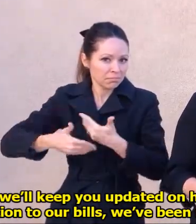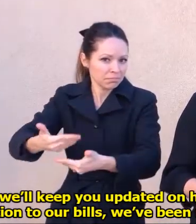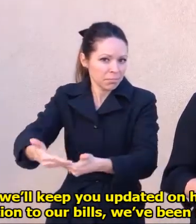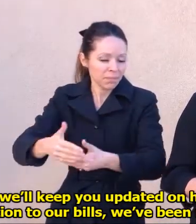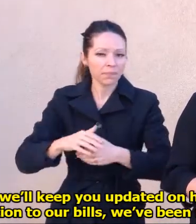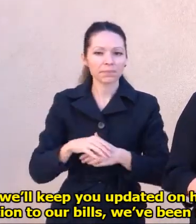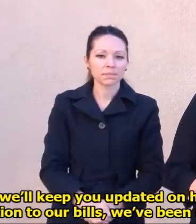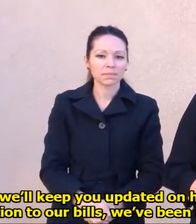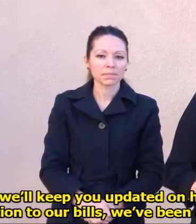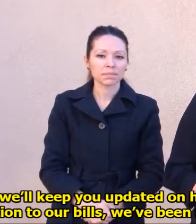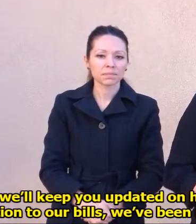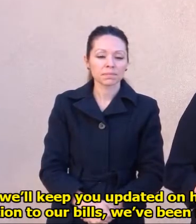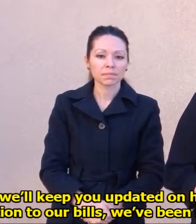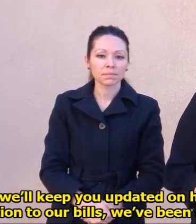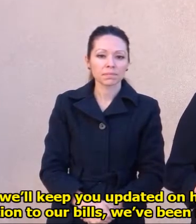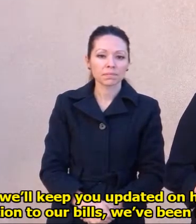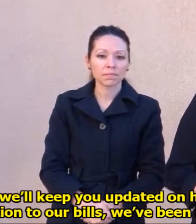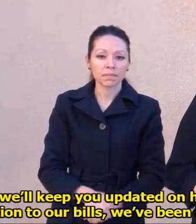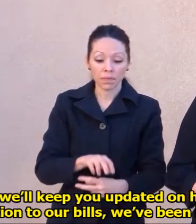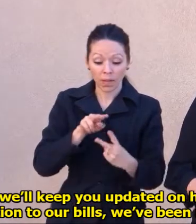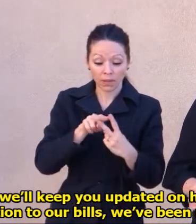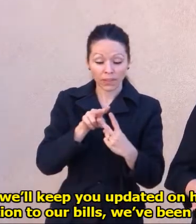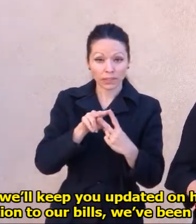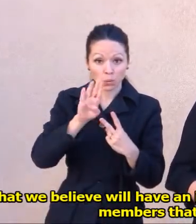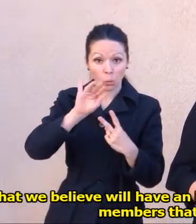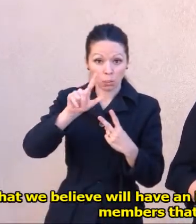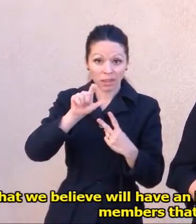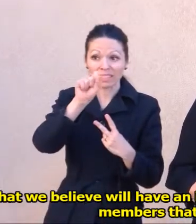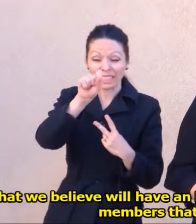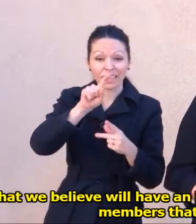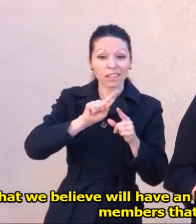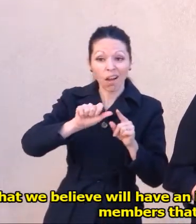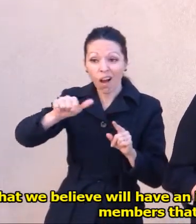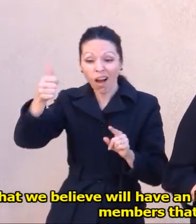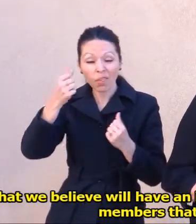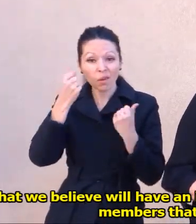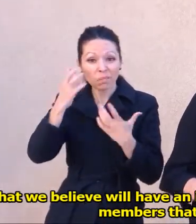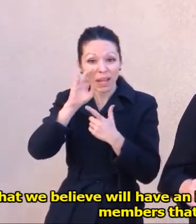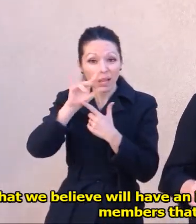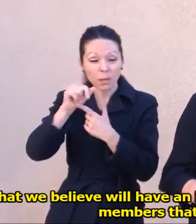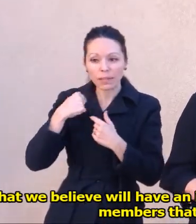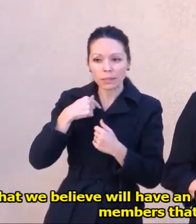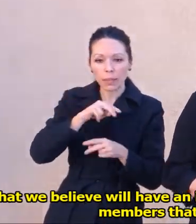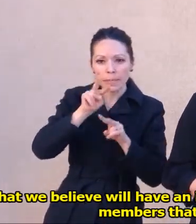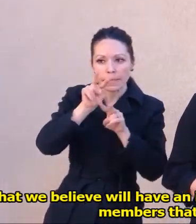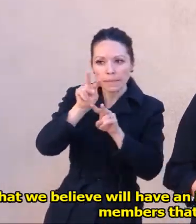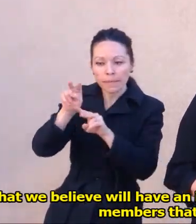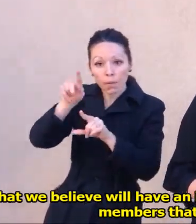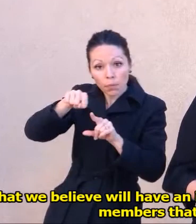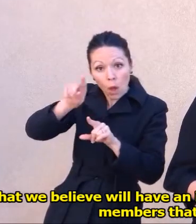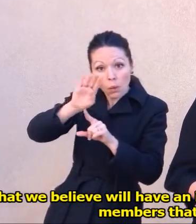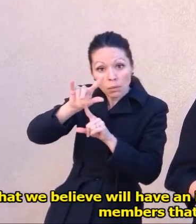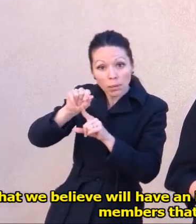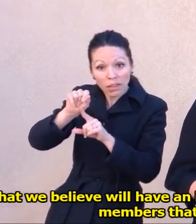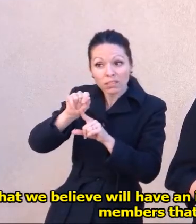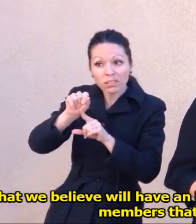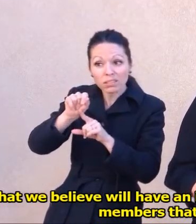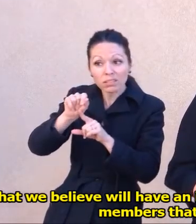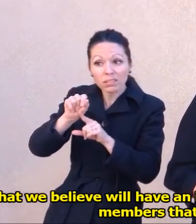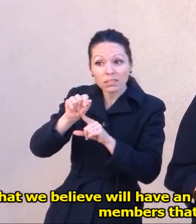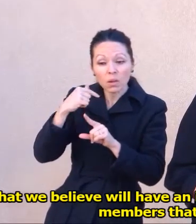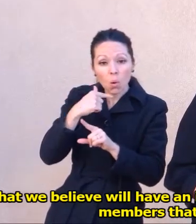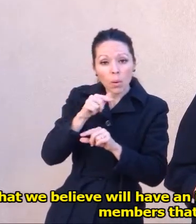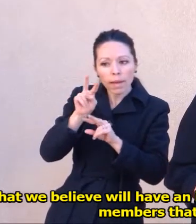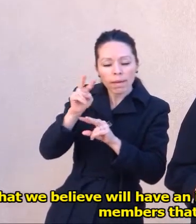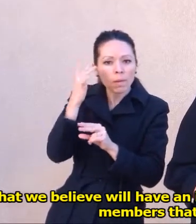In addition to our bills, we've been monitoring several other bills that we believe will have an impact on